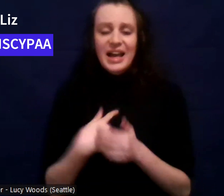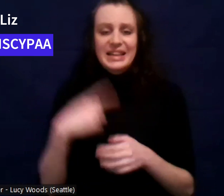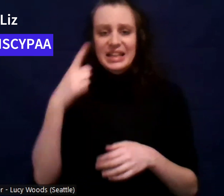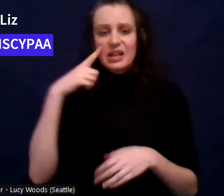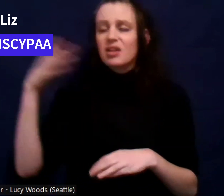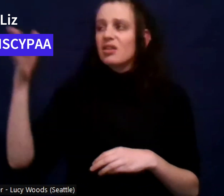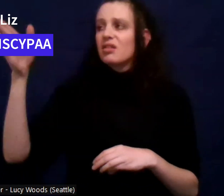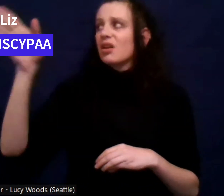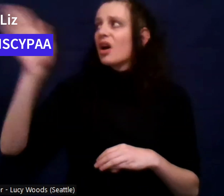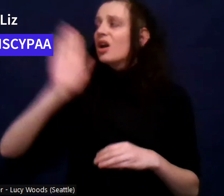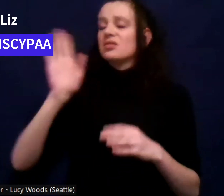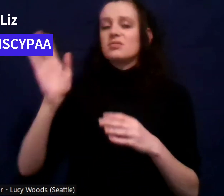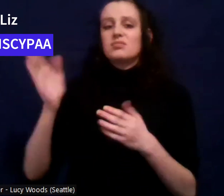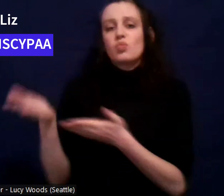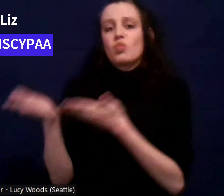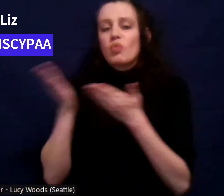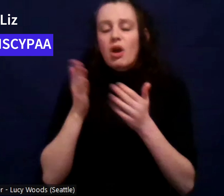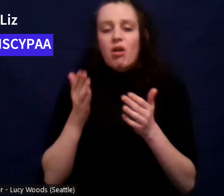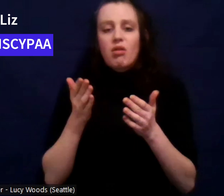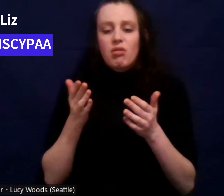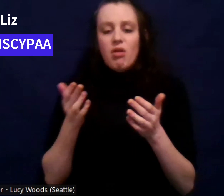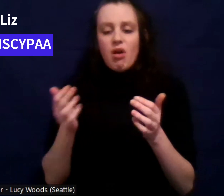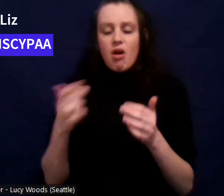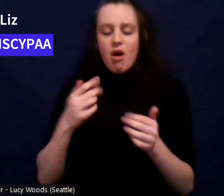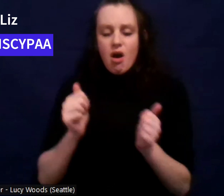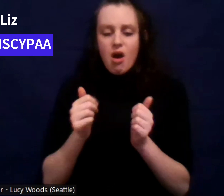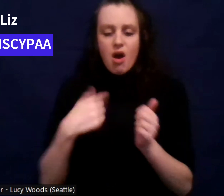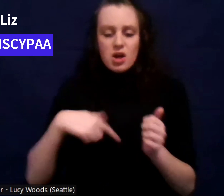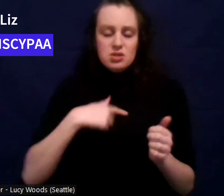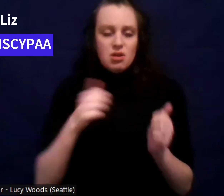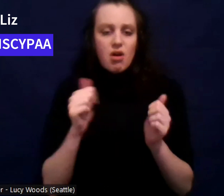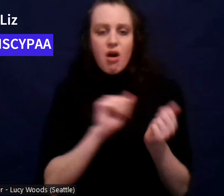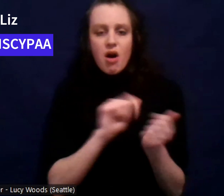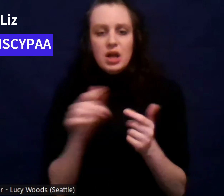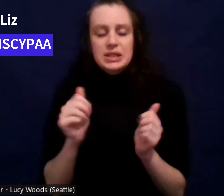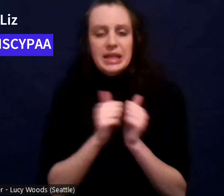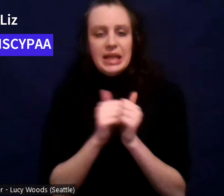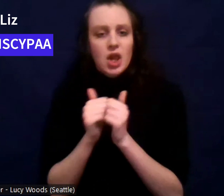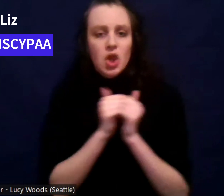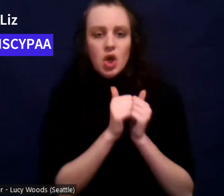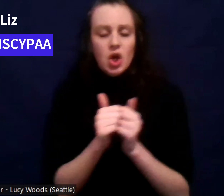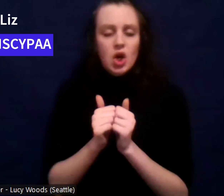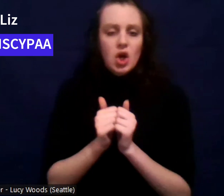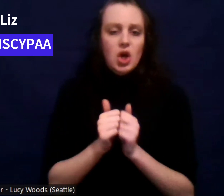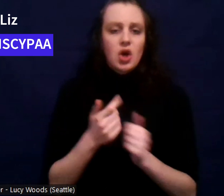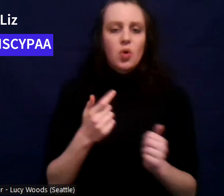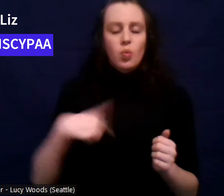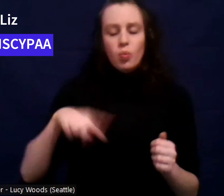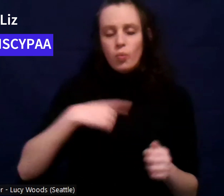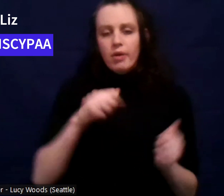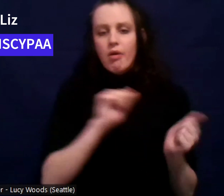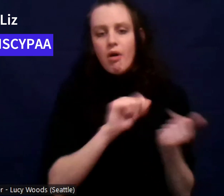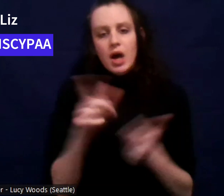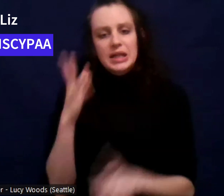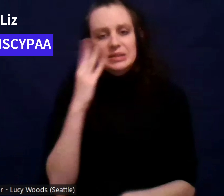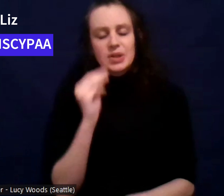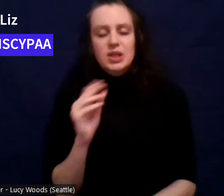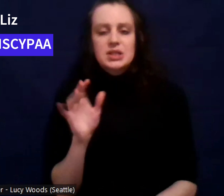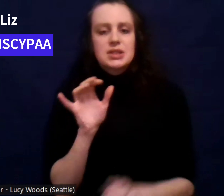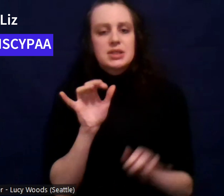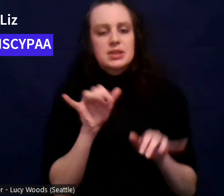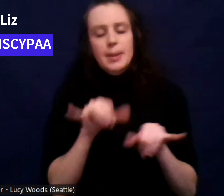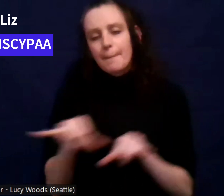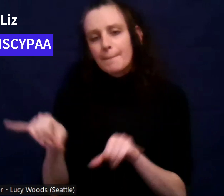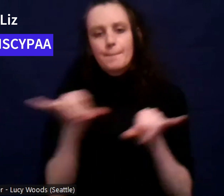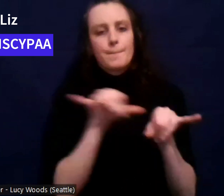brings us all together. Um, cause we've all experienced the same things and it's, it's hard to like, be honest about